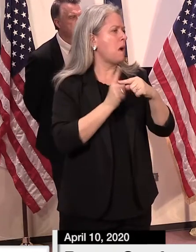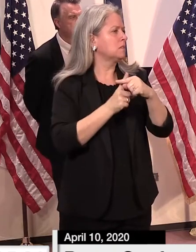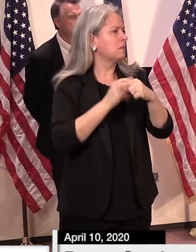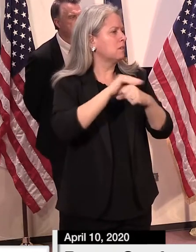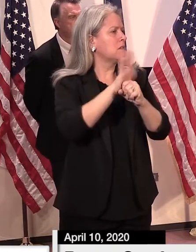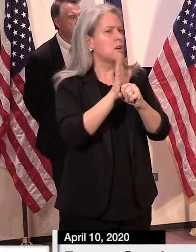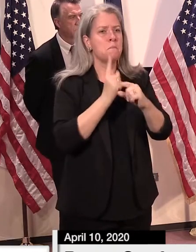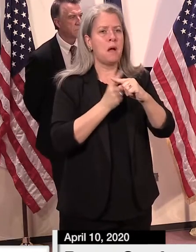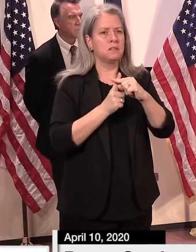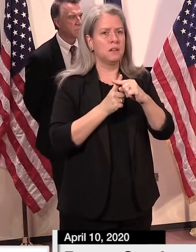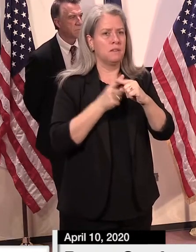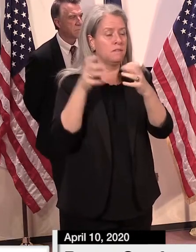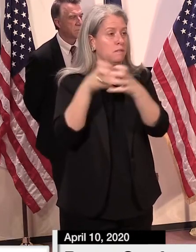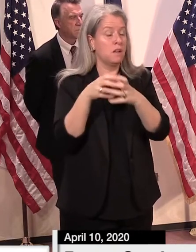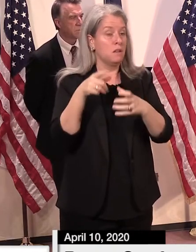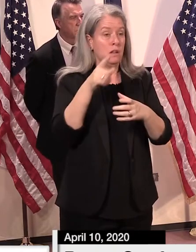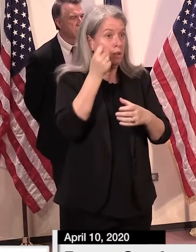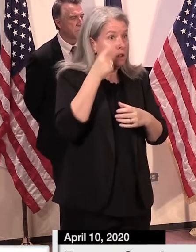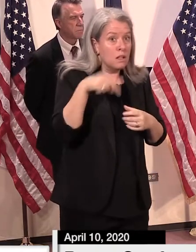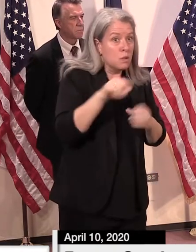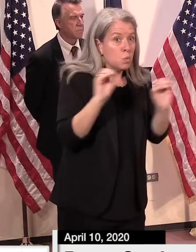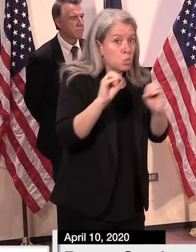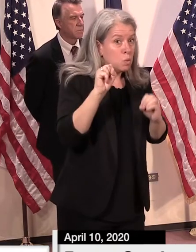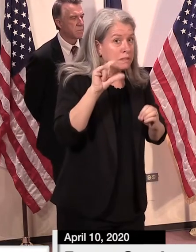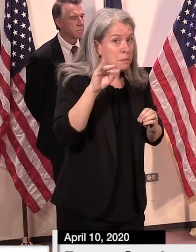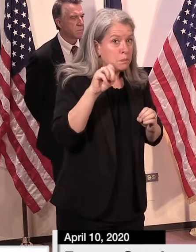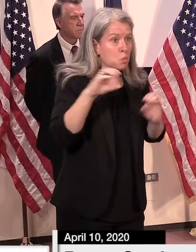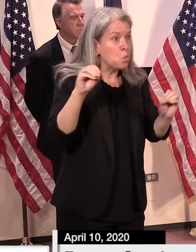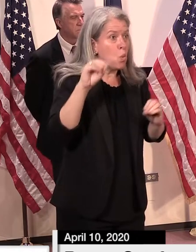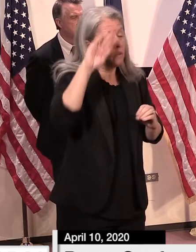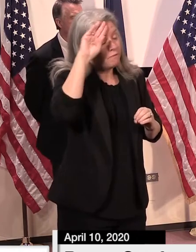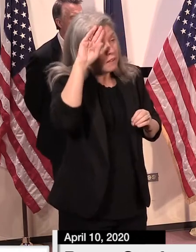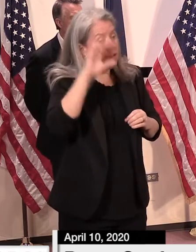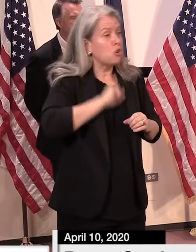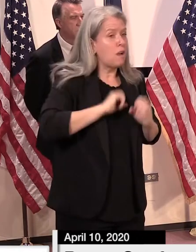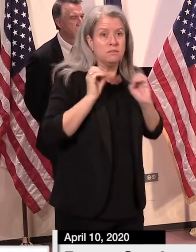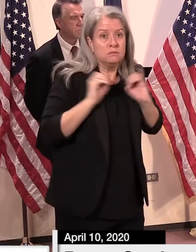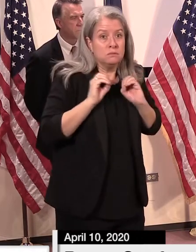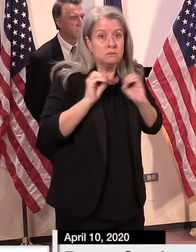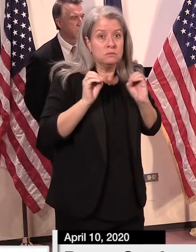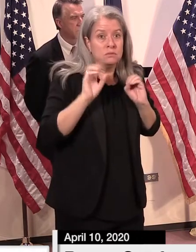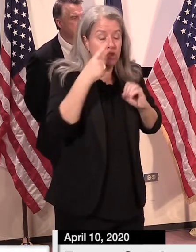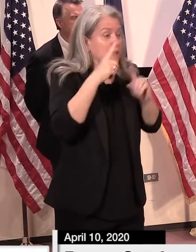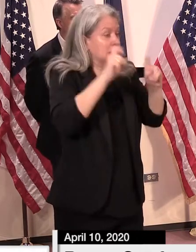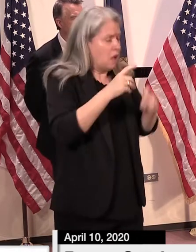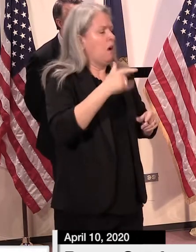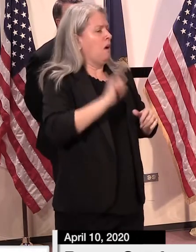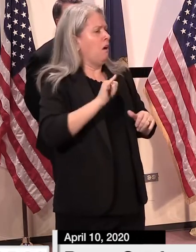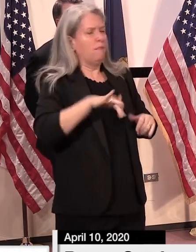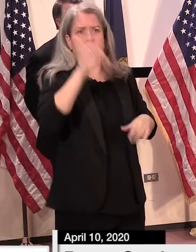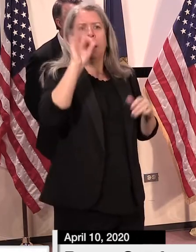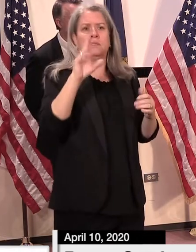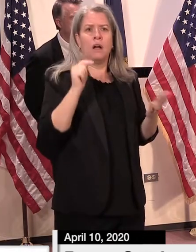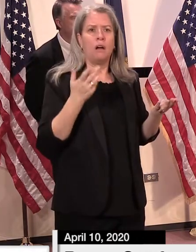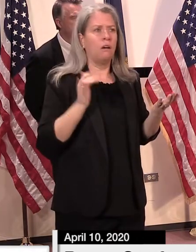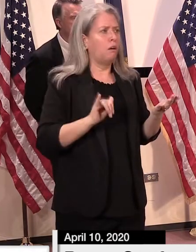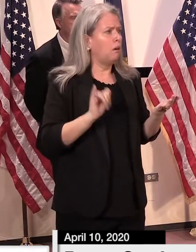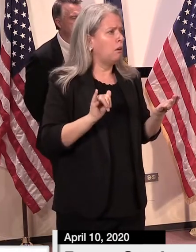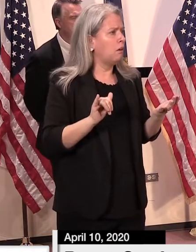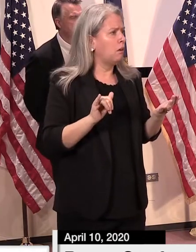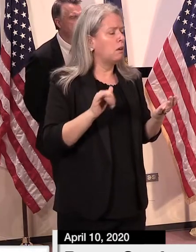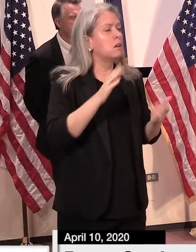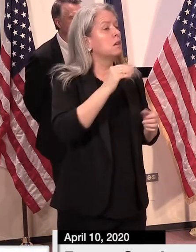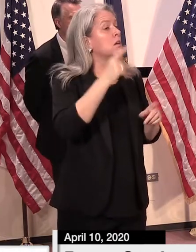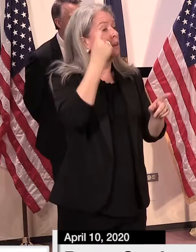inmates are not showing symptoms. The staff will be quarantined and not report to work. The reason